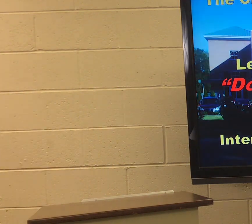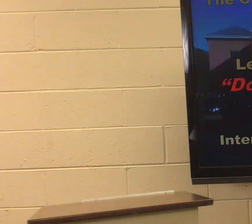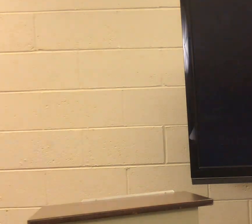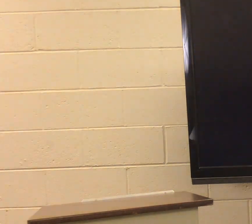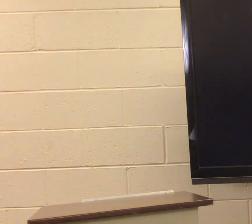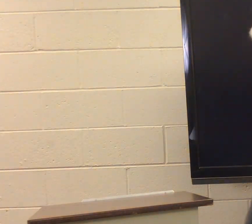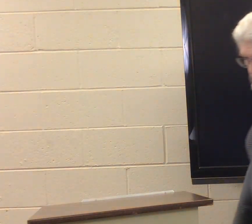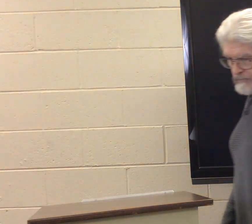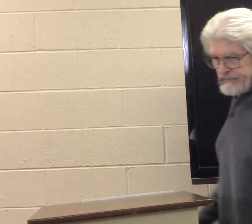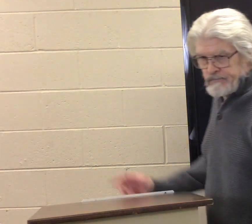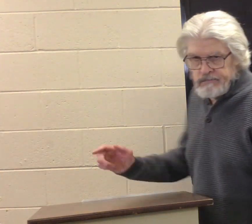Hello?